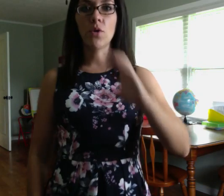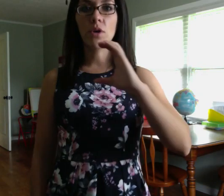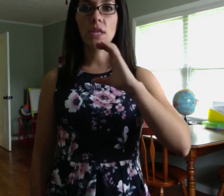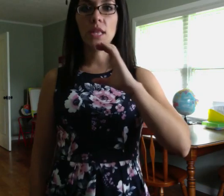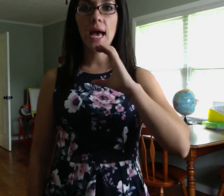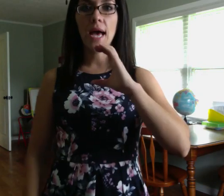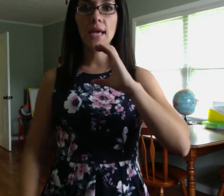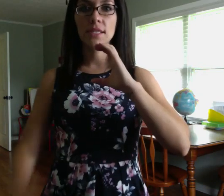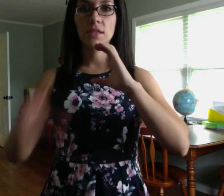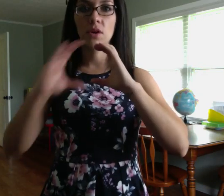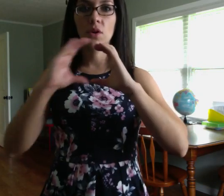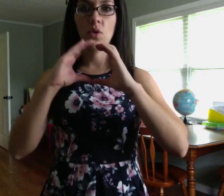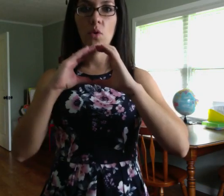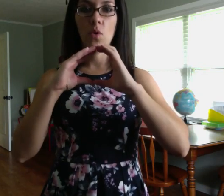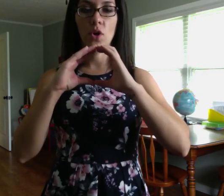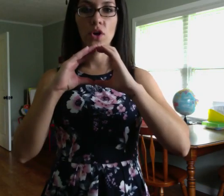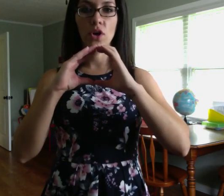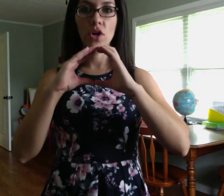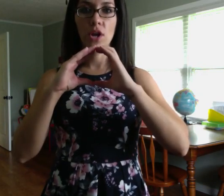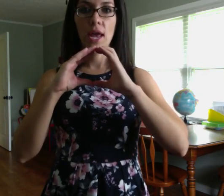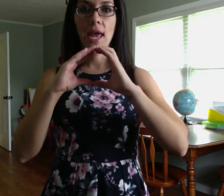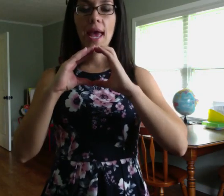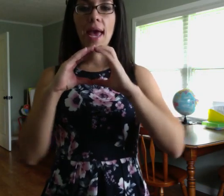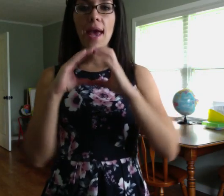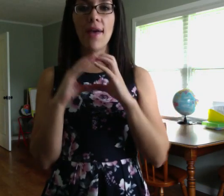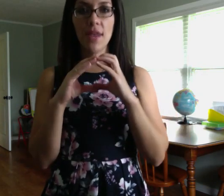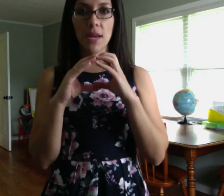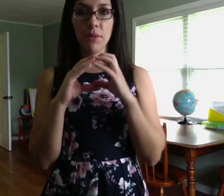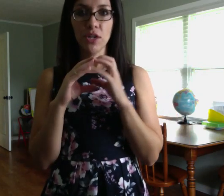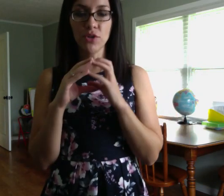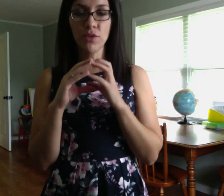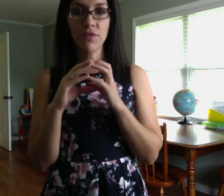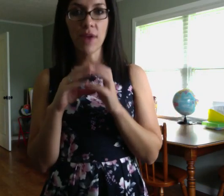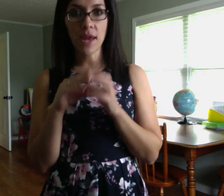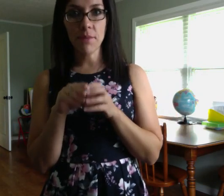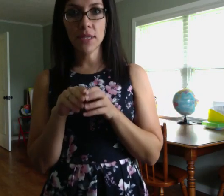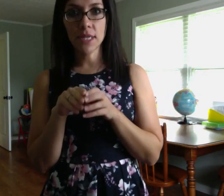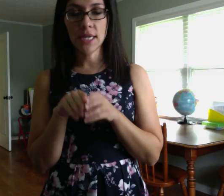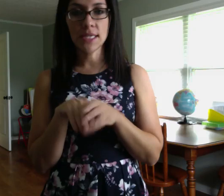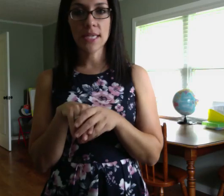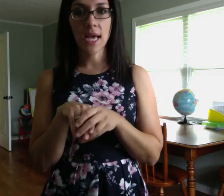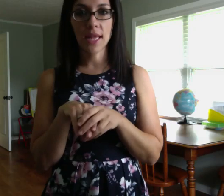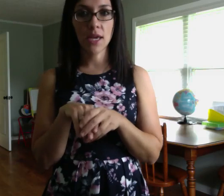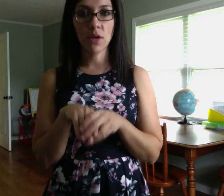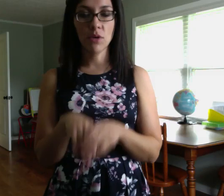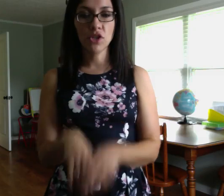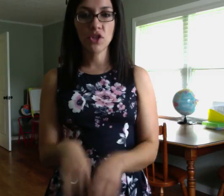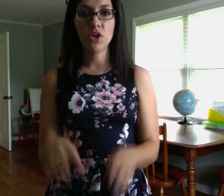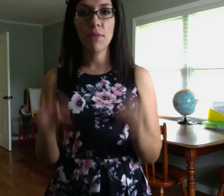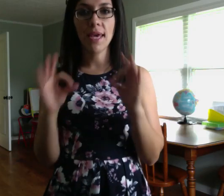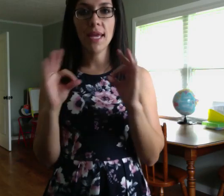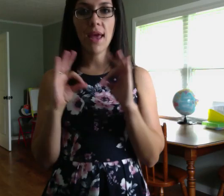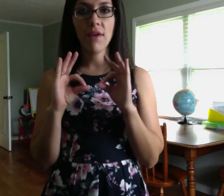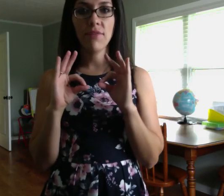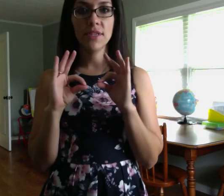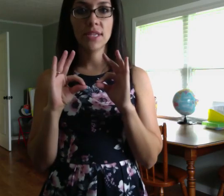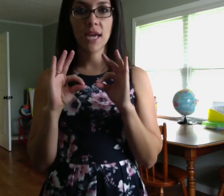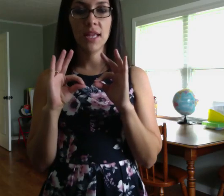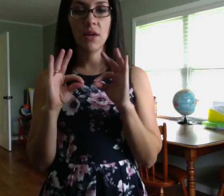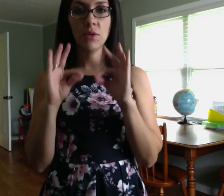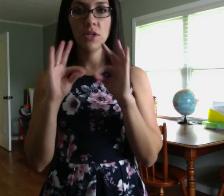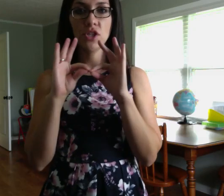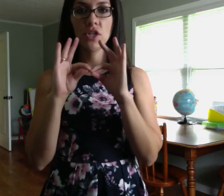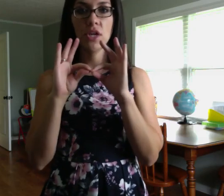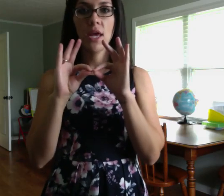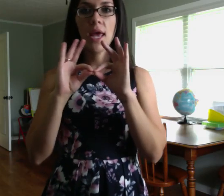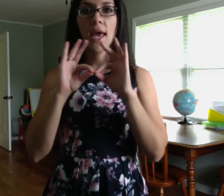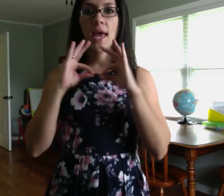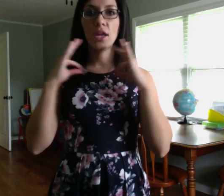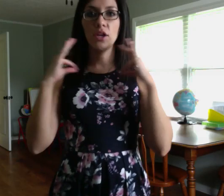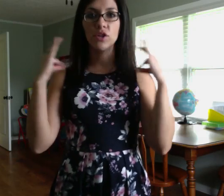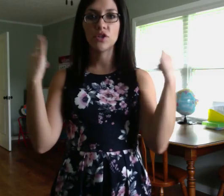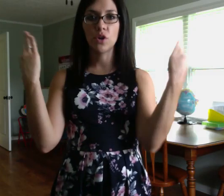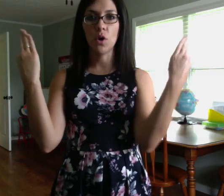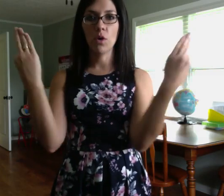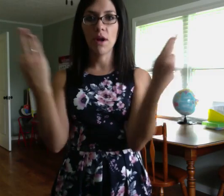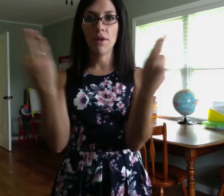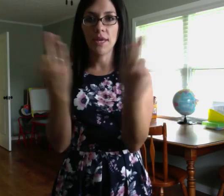So, class, order, and then I'm going to do family in sign language. So, you make an F in sign language, and you just go around like